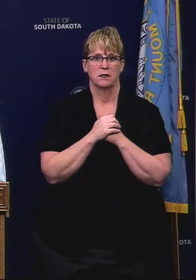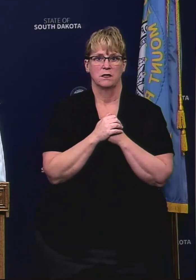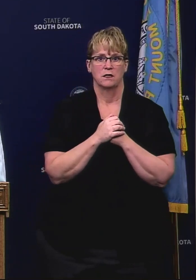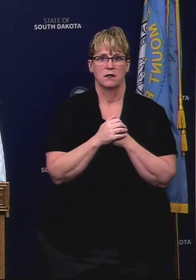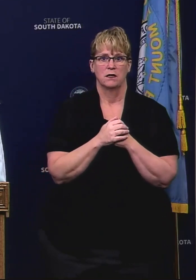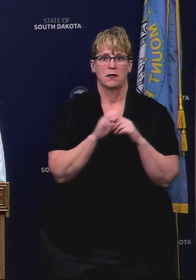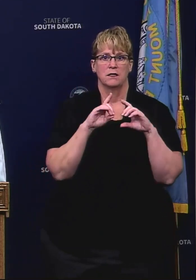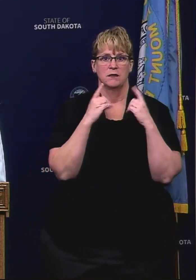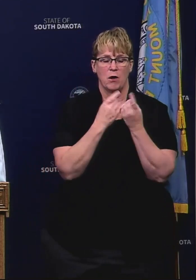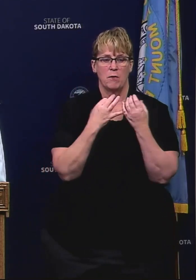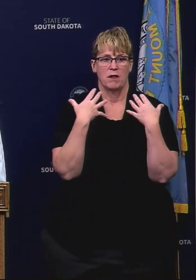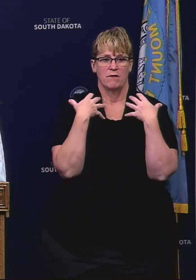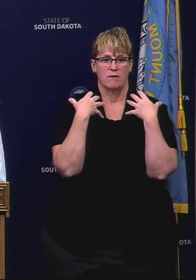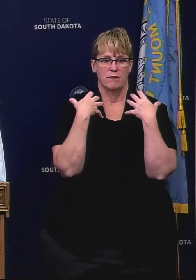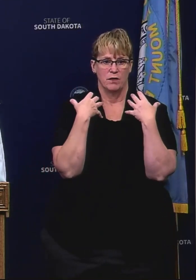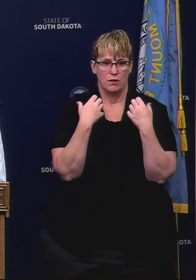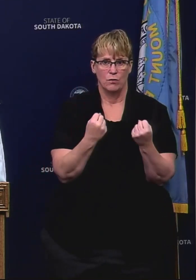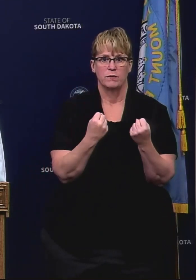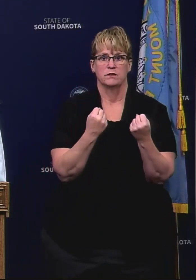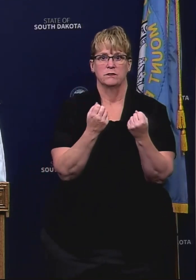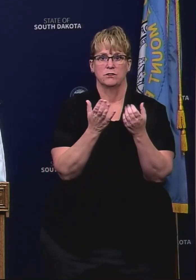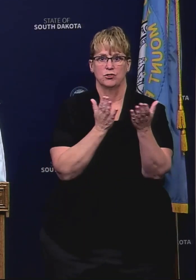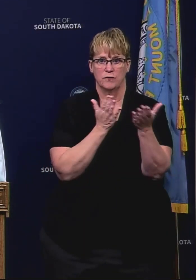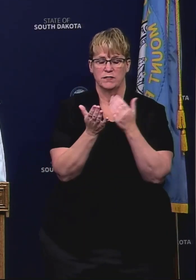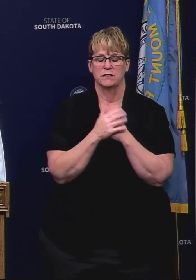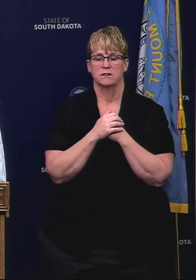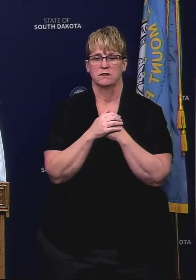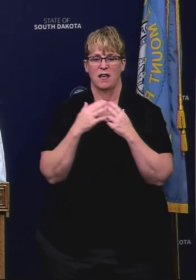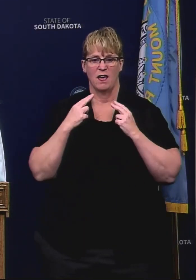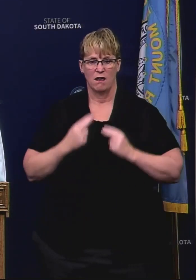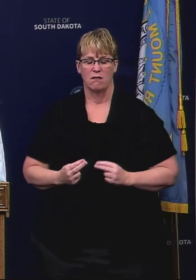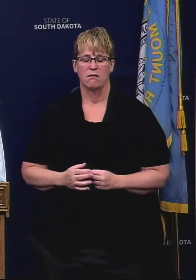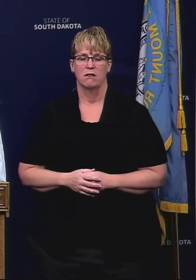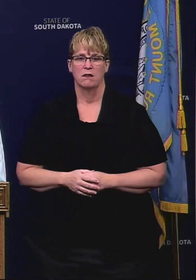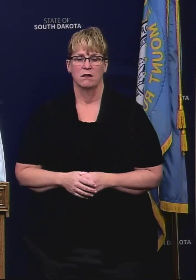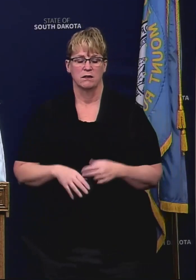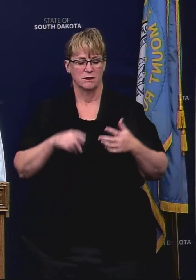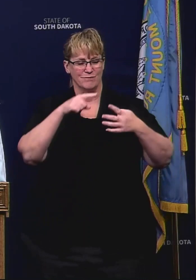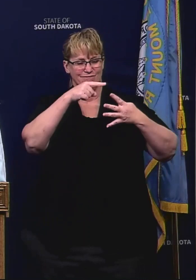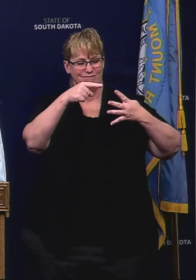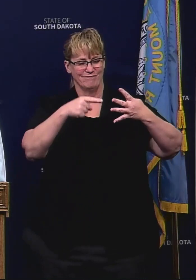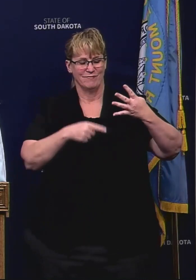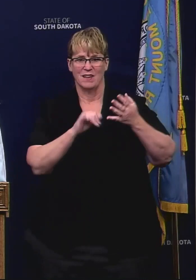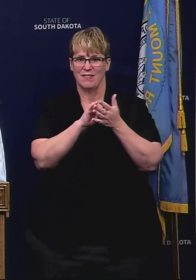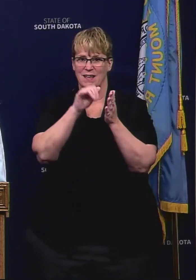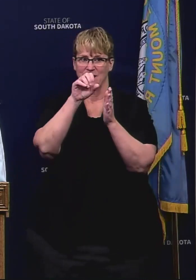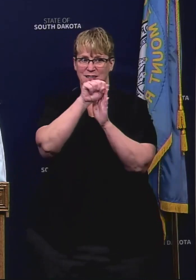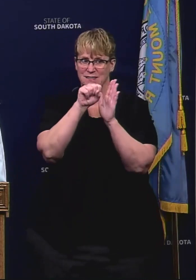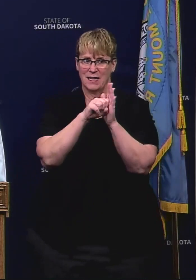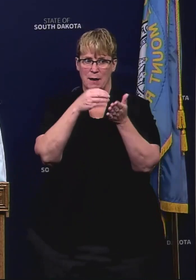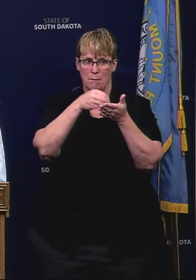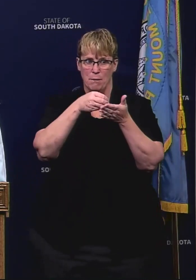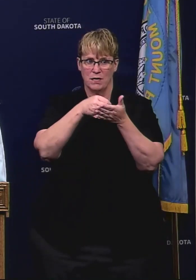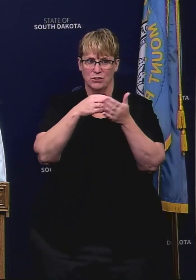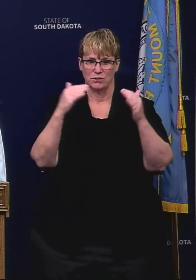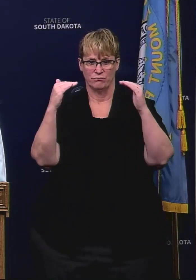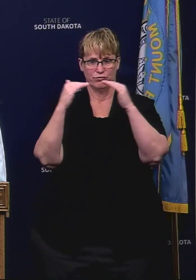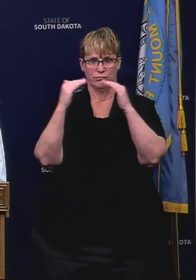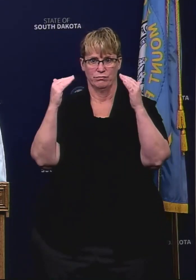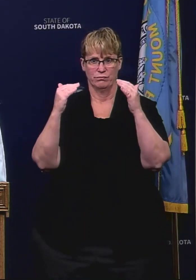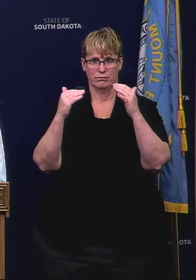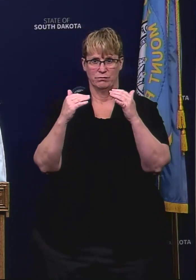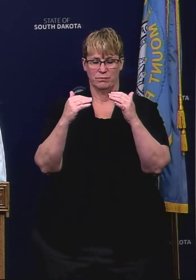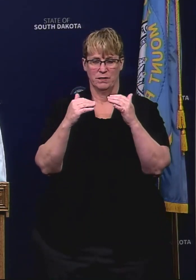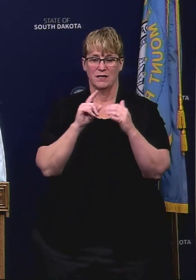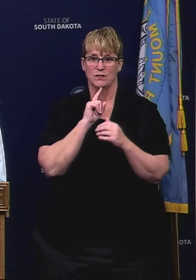Human Services and Health. There's so many of these areas that that state budget is looking impacted by